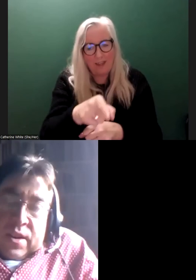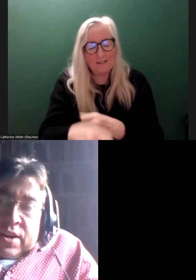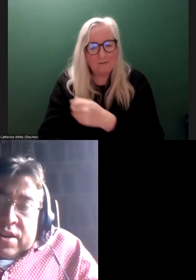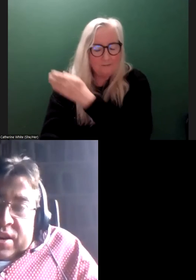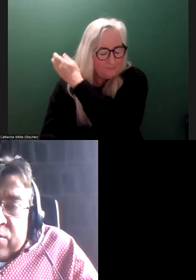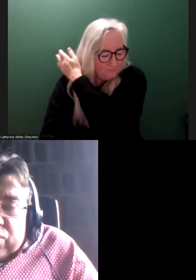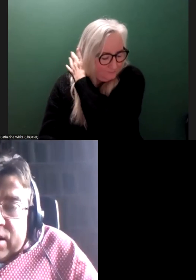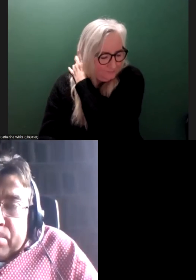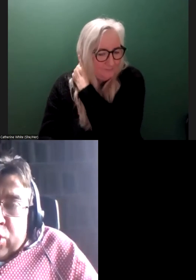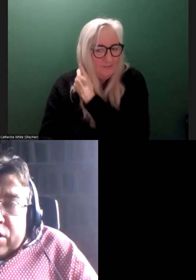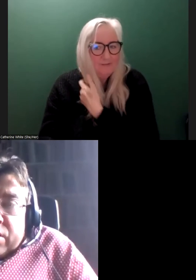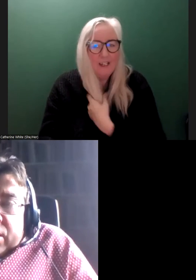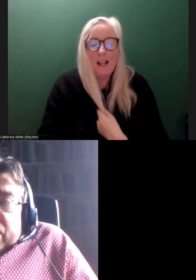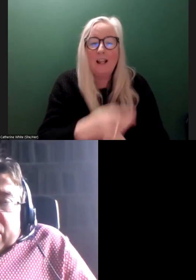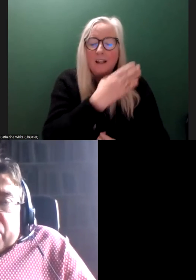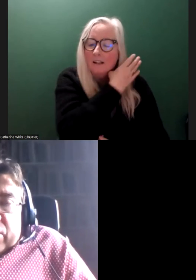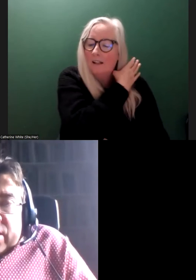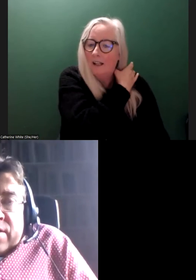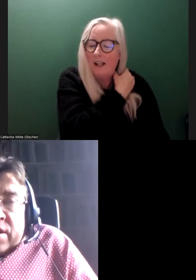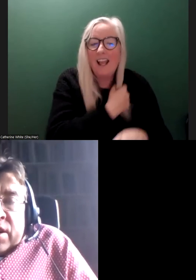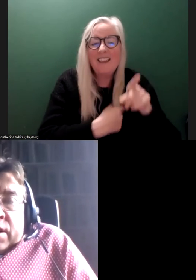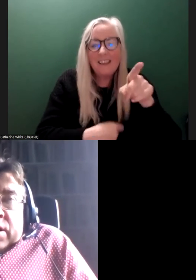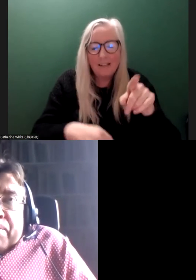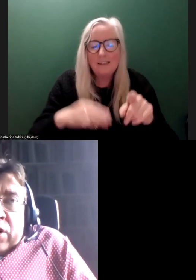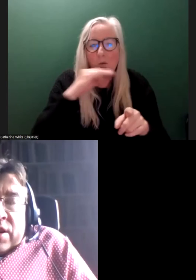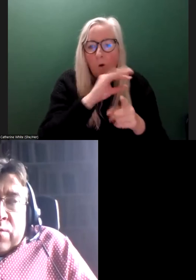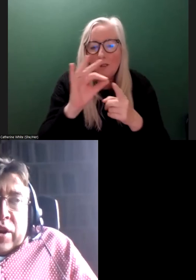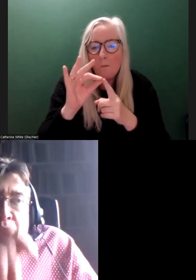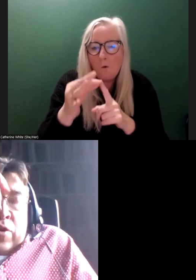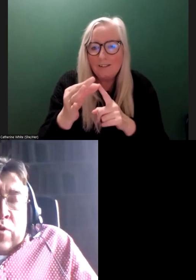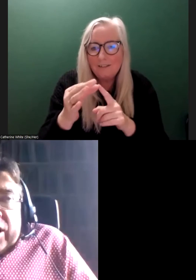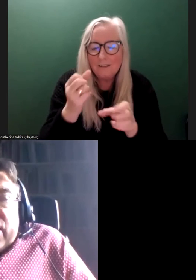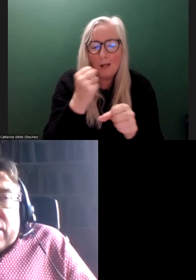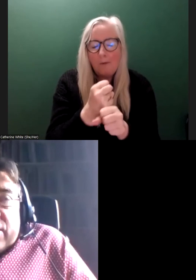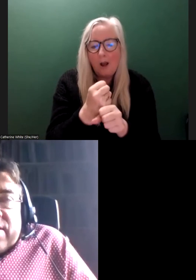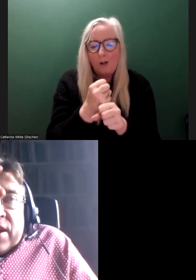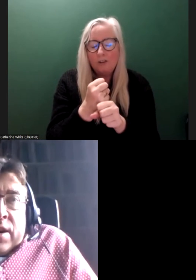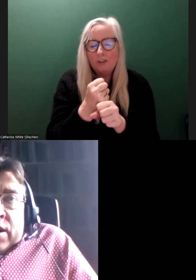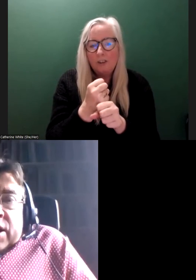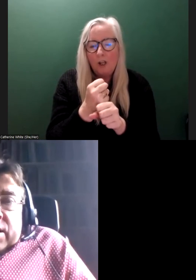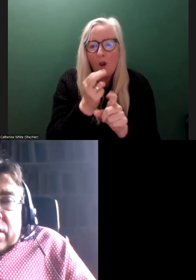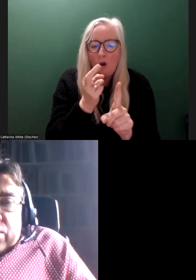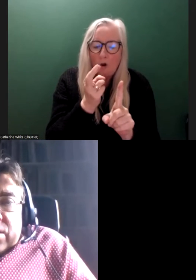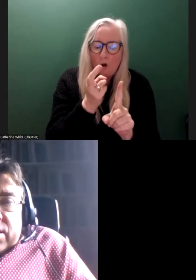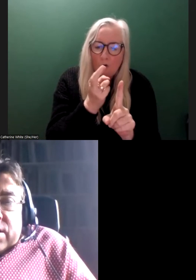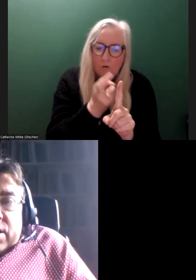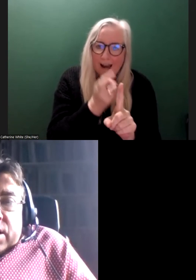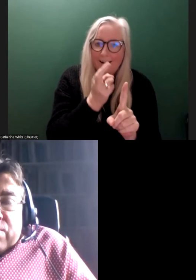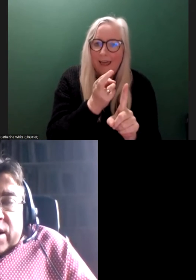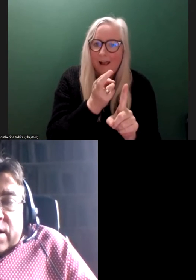you, James. And I think that's a really important point. It's the point around recognising and